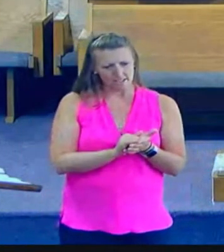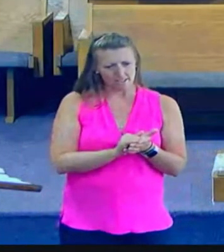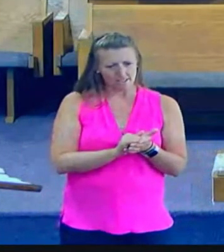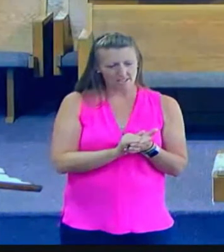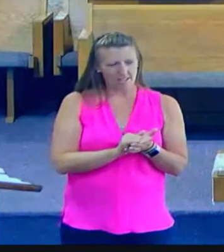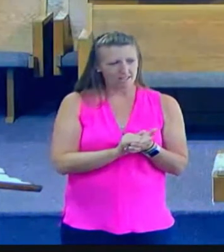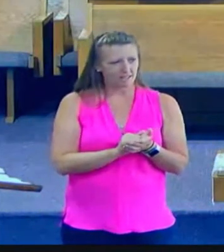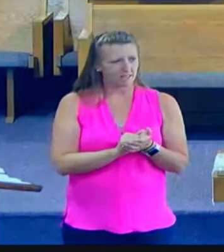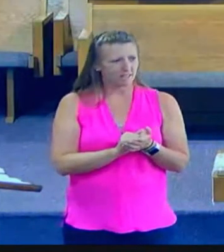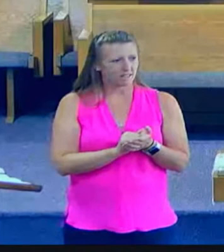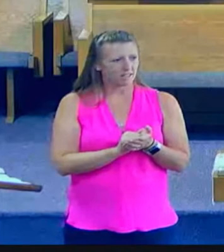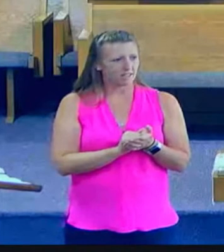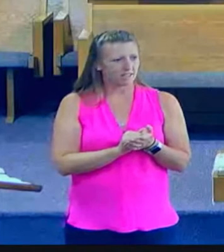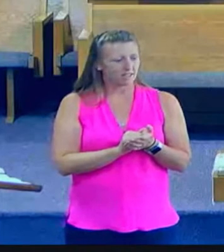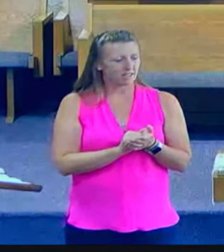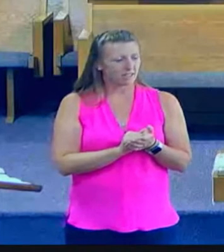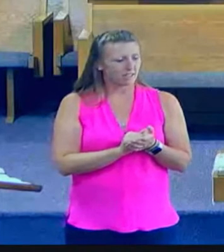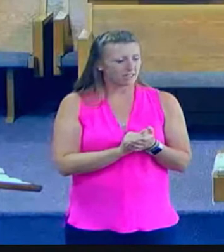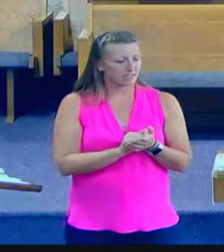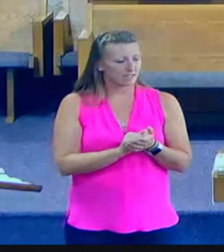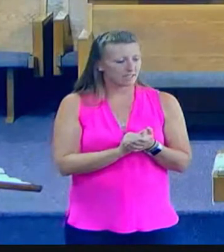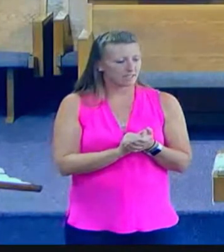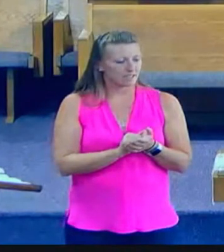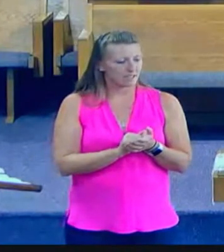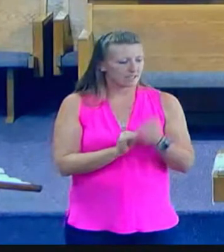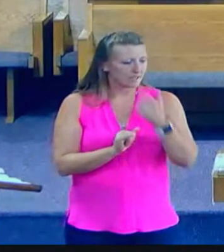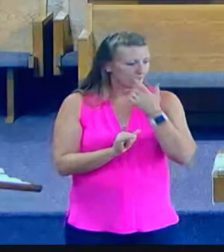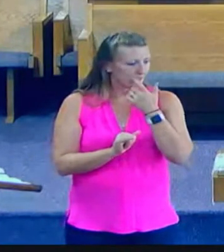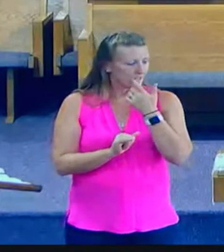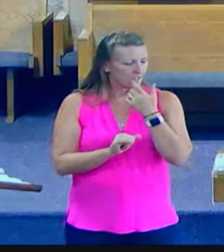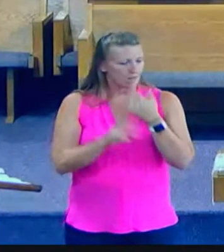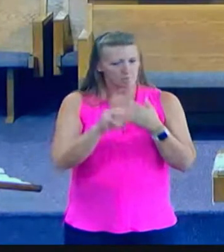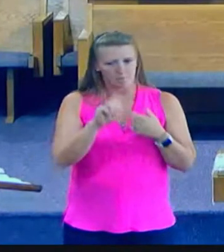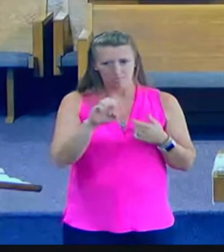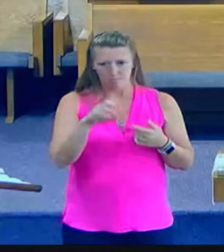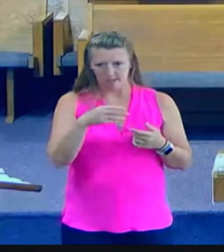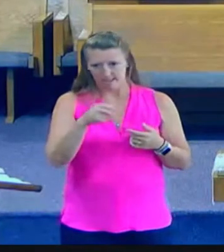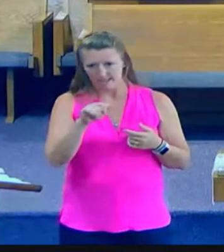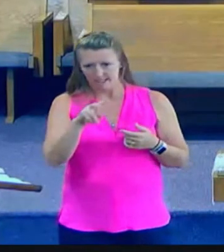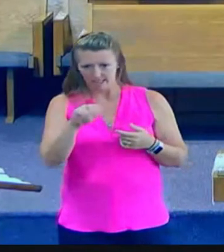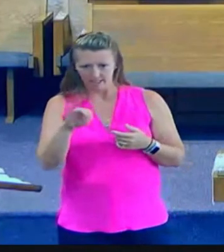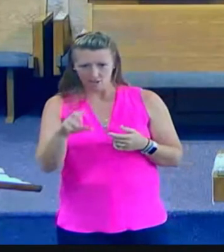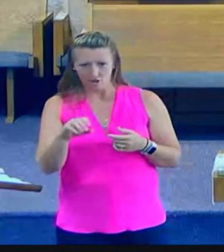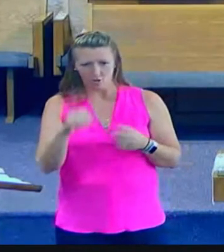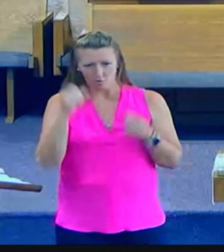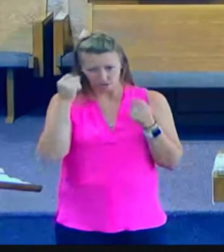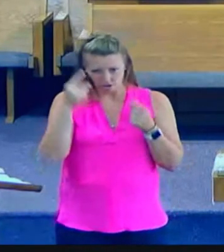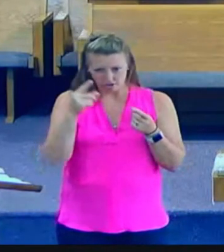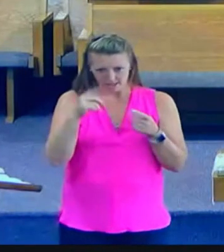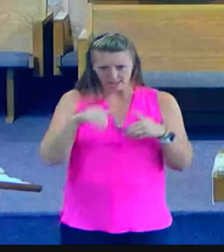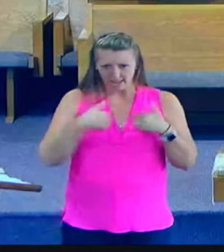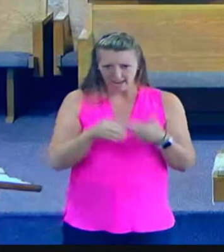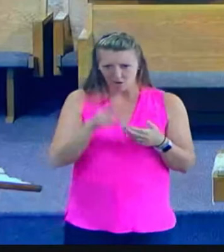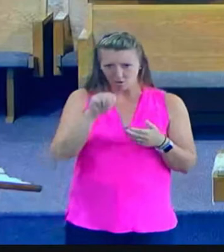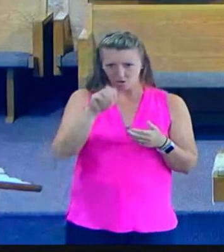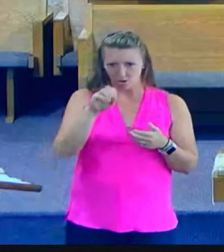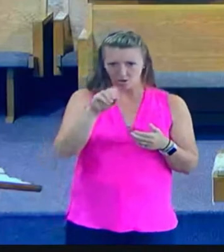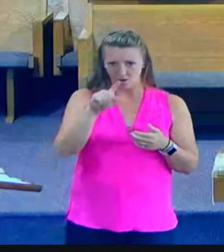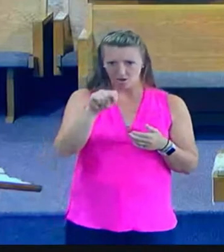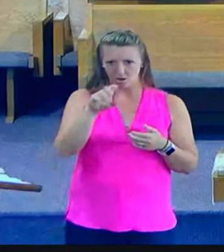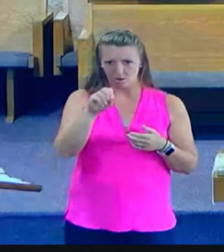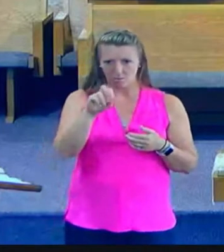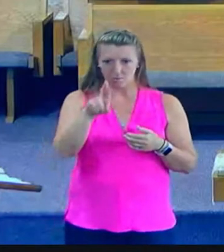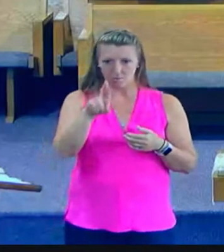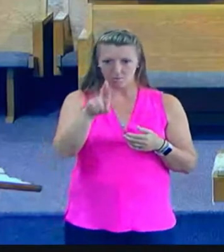I know do, you understand in an engine or in a mechanical situation that one thing must happen